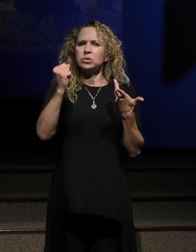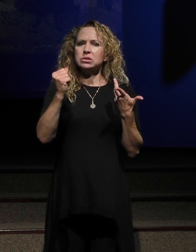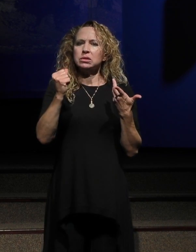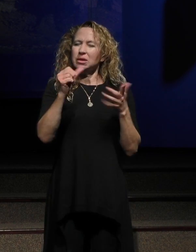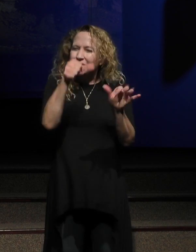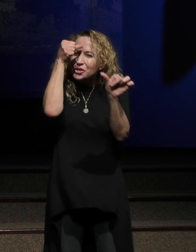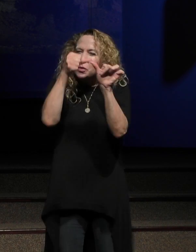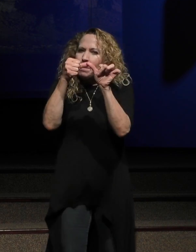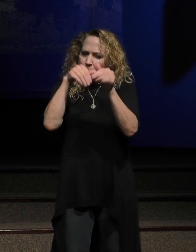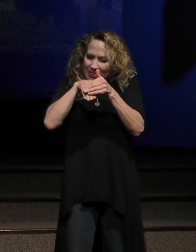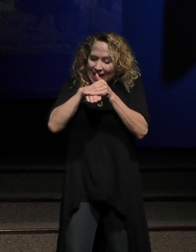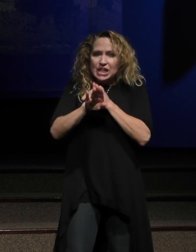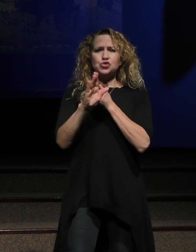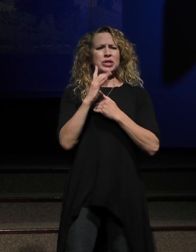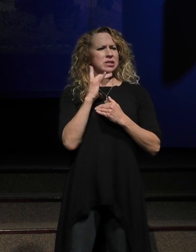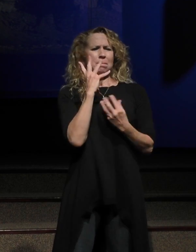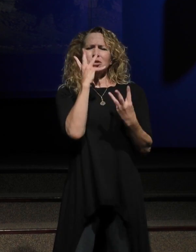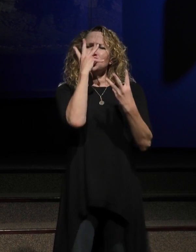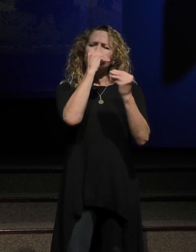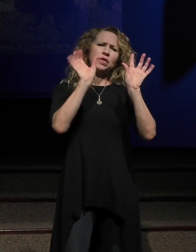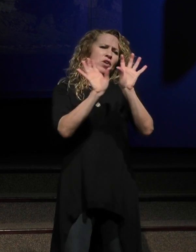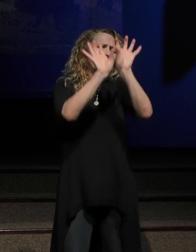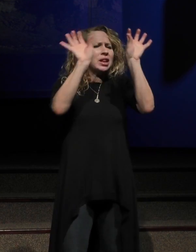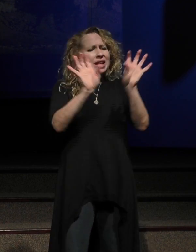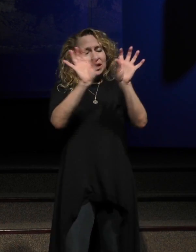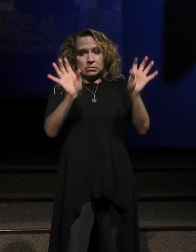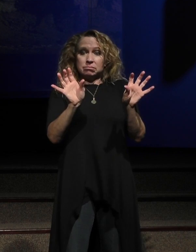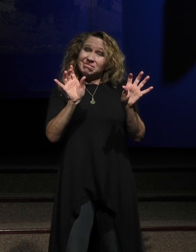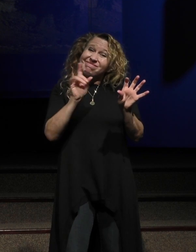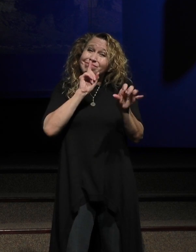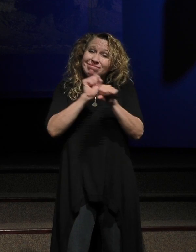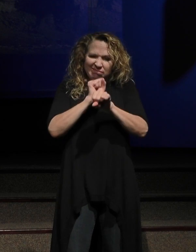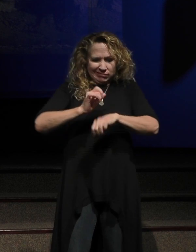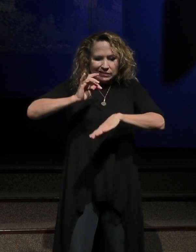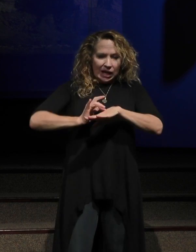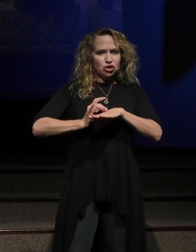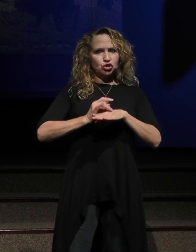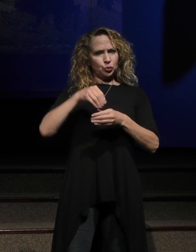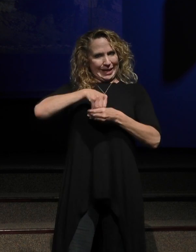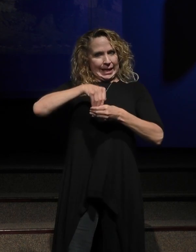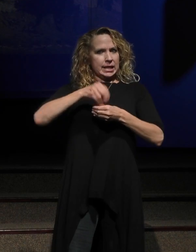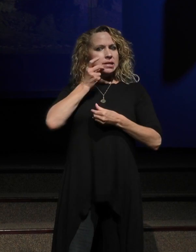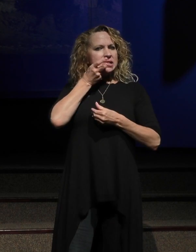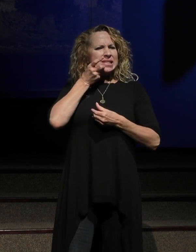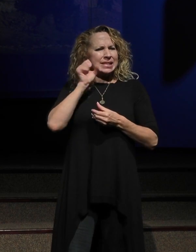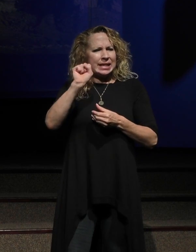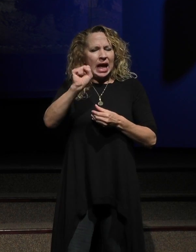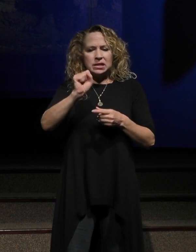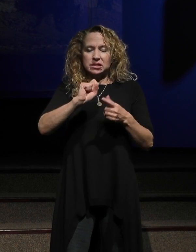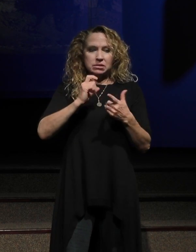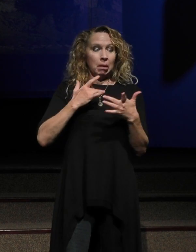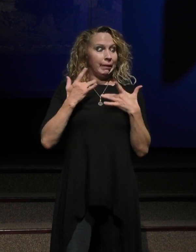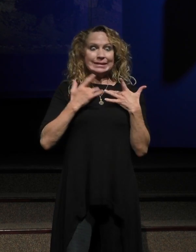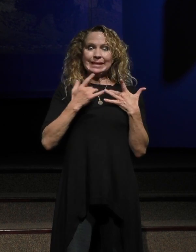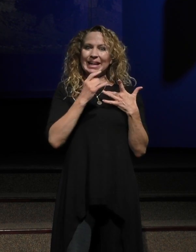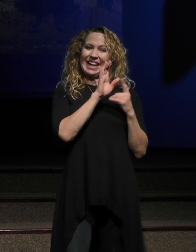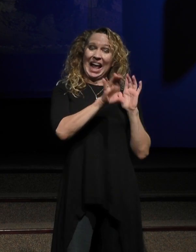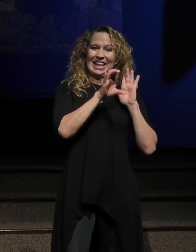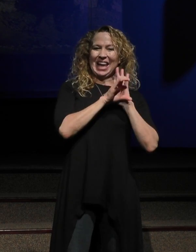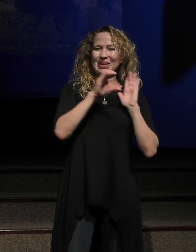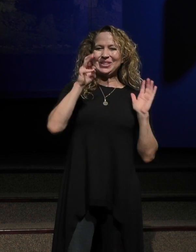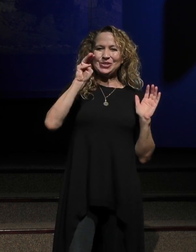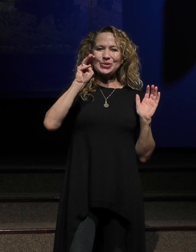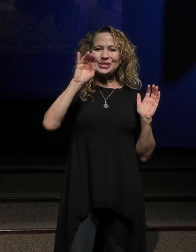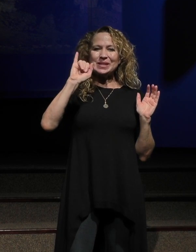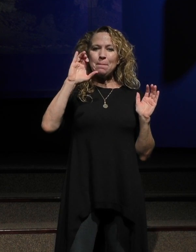They have great landscaping all around there. Technically, you know, you're in the park when you get to the entrance. It's exciting. Goofy and Mickey come out and, and, and